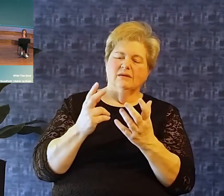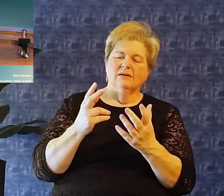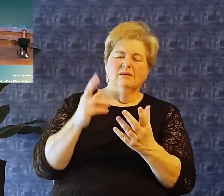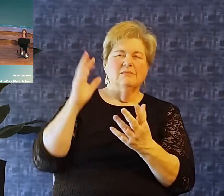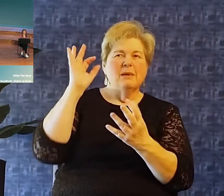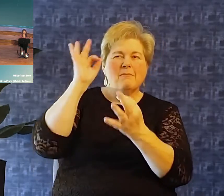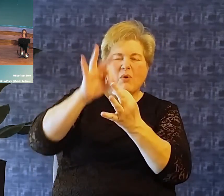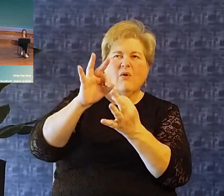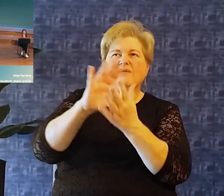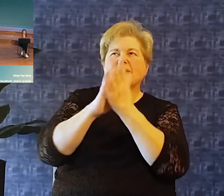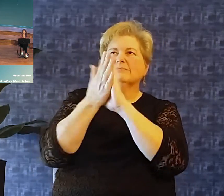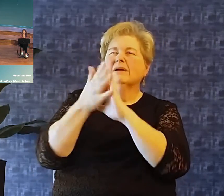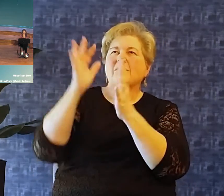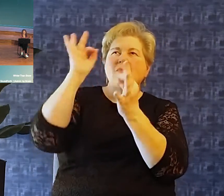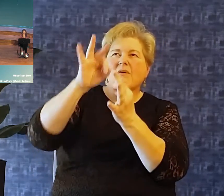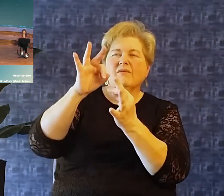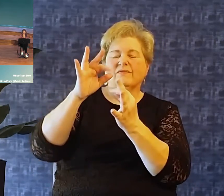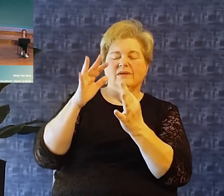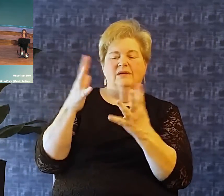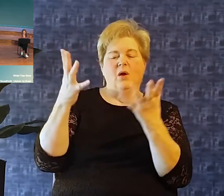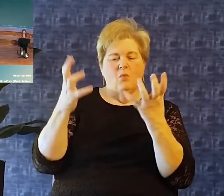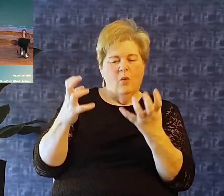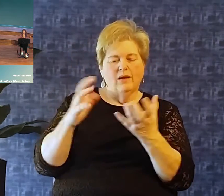Now wash me and I shall be whiter than snow.